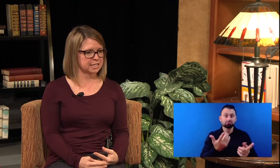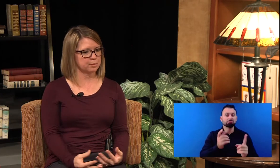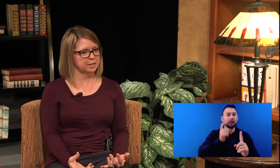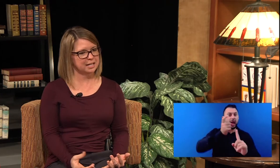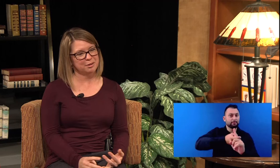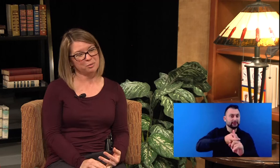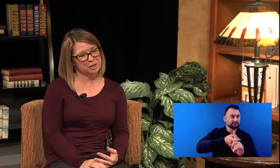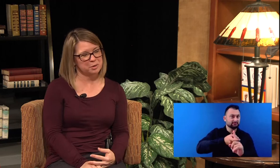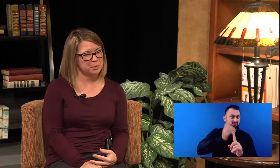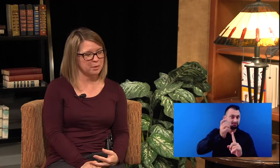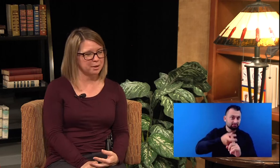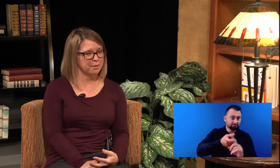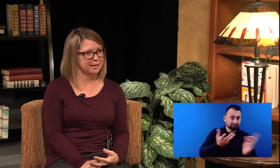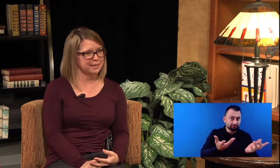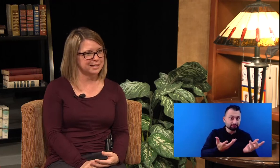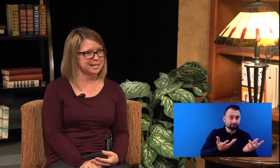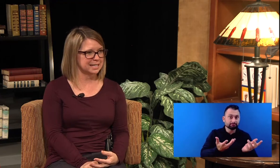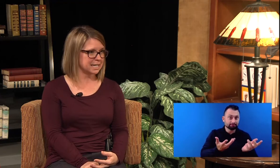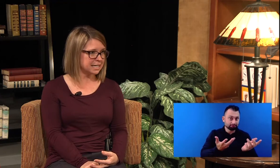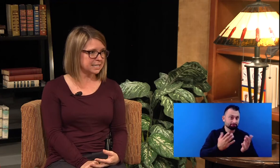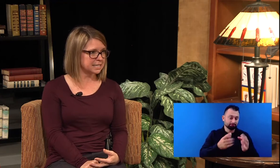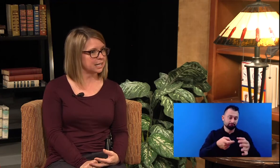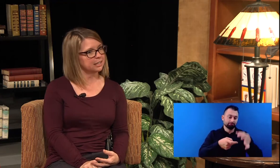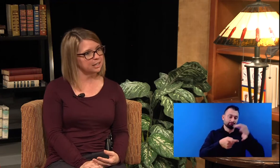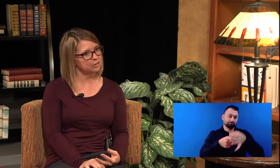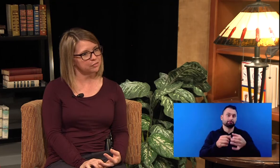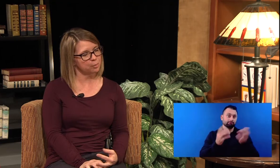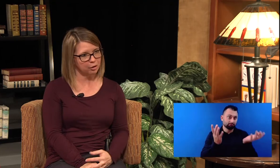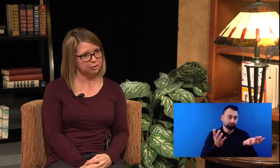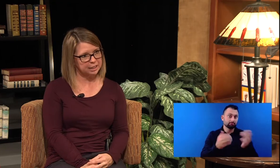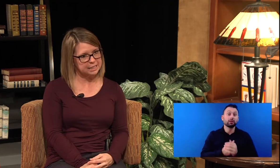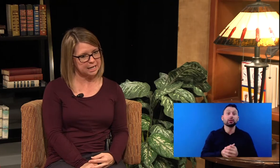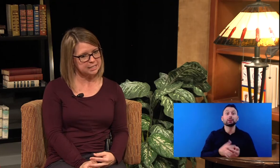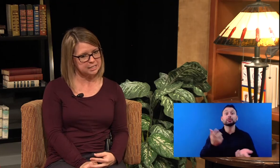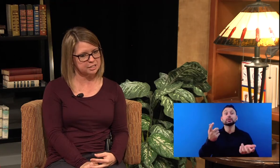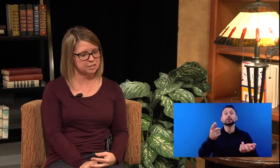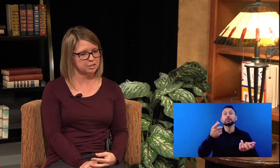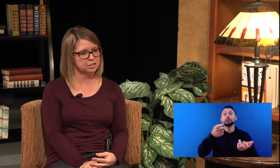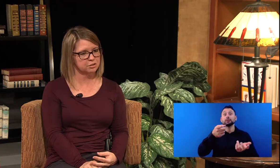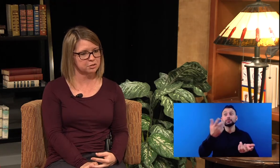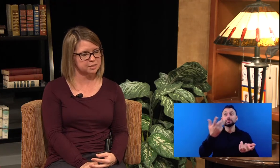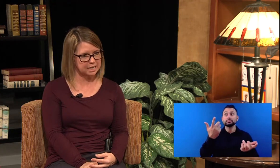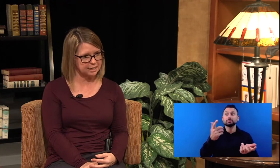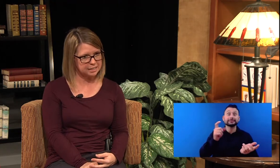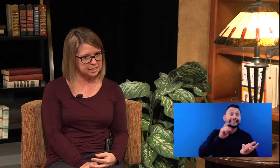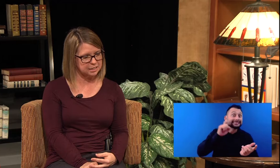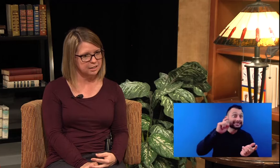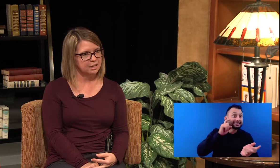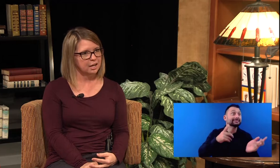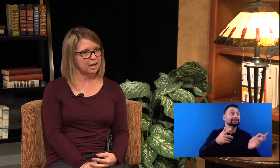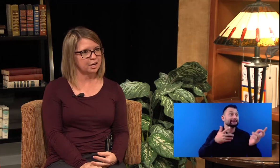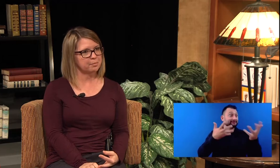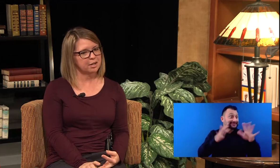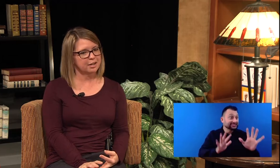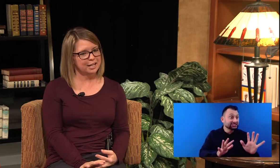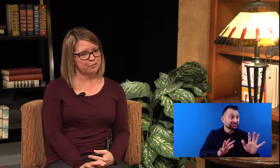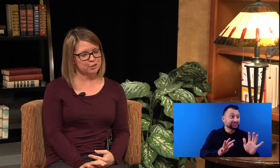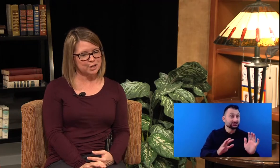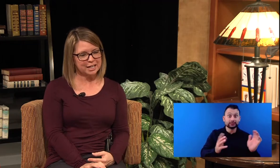somebody, it would be recommended that you get a test and that you have your partner get a test to know your status. If we're talking